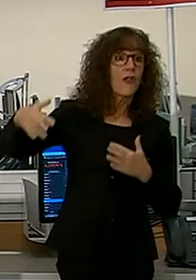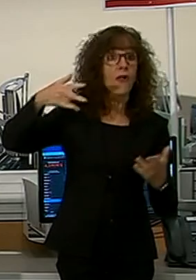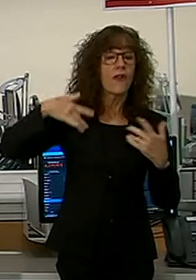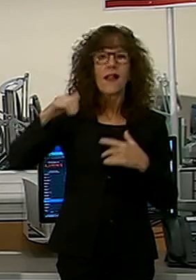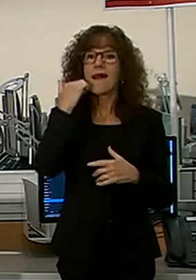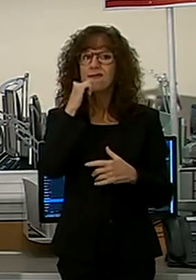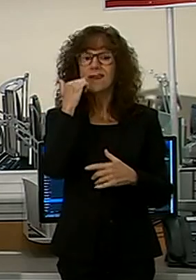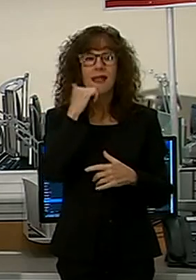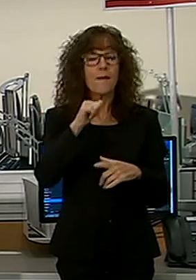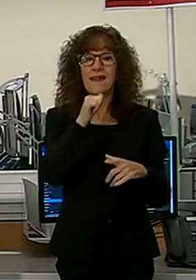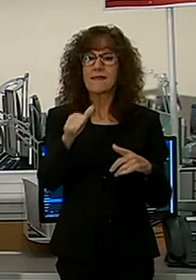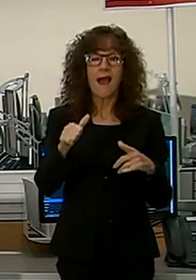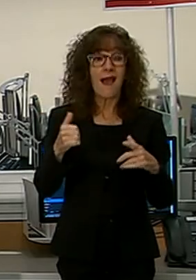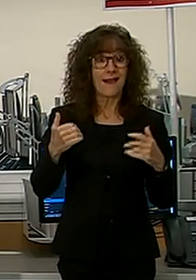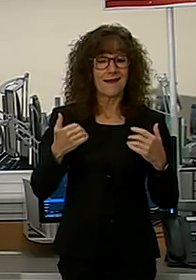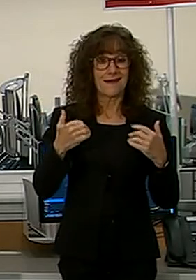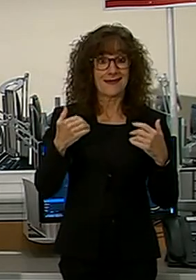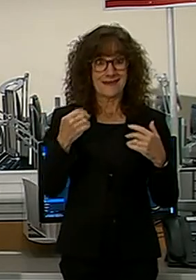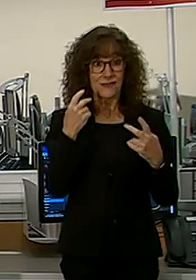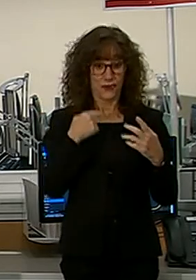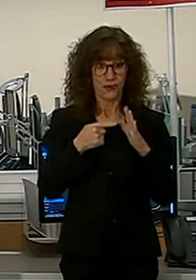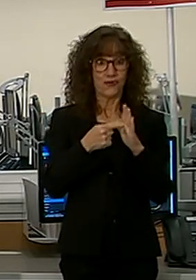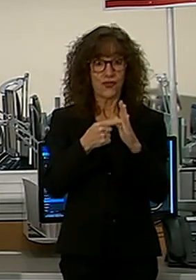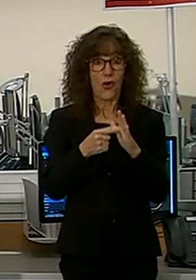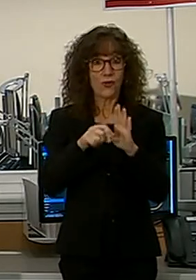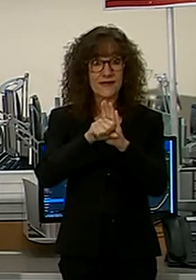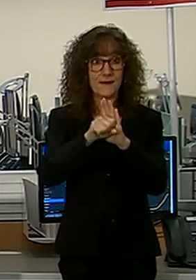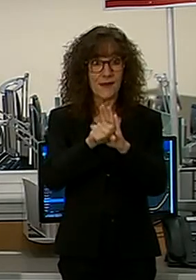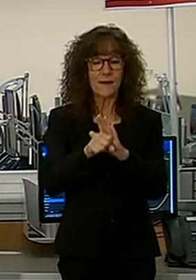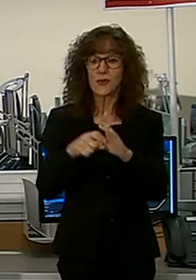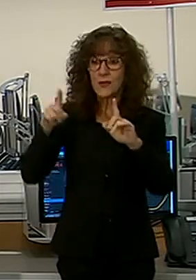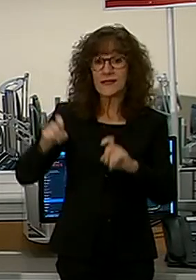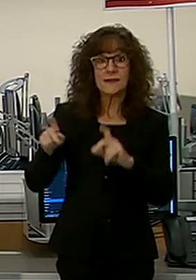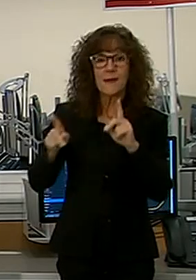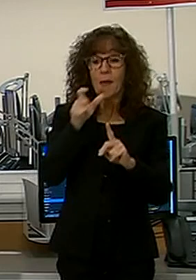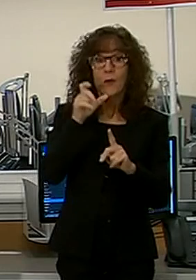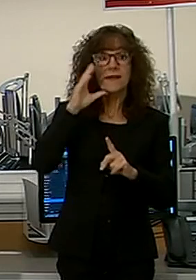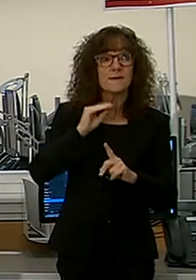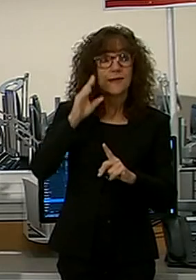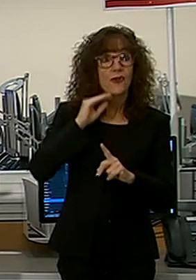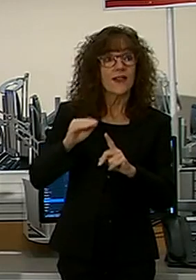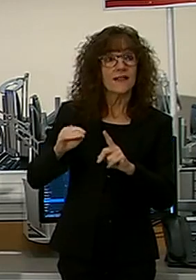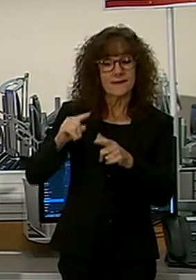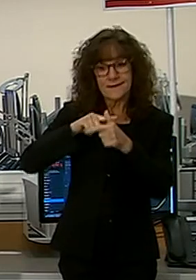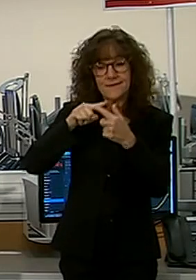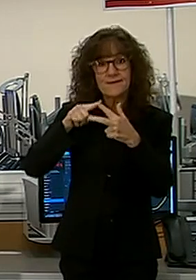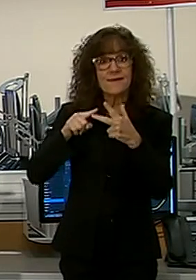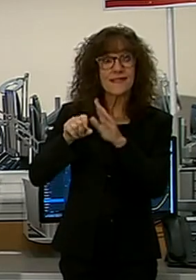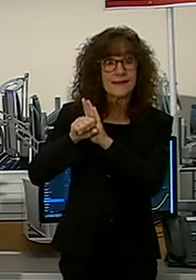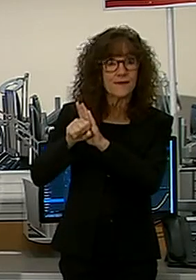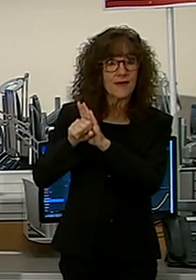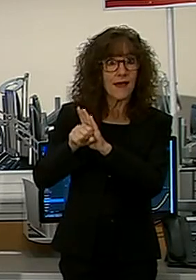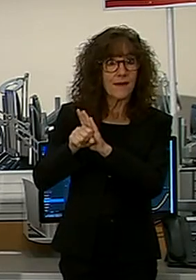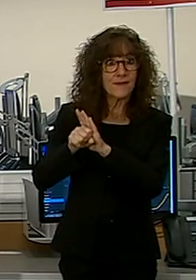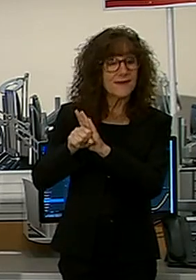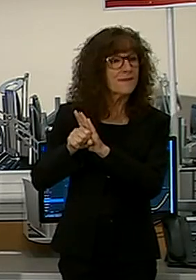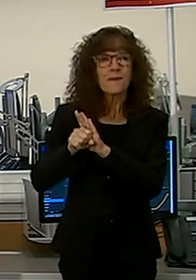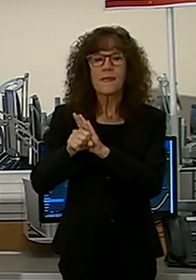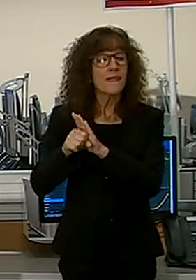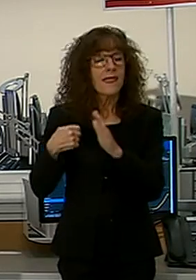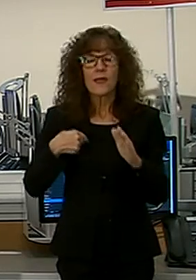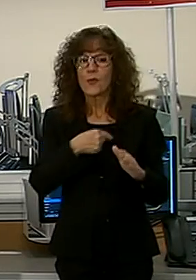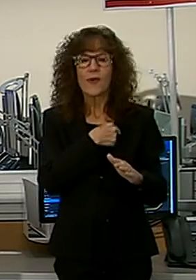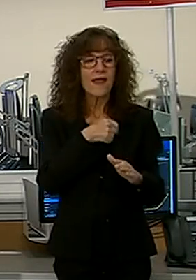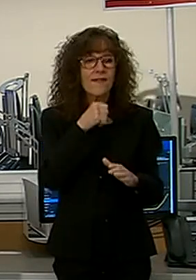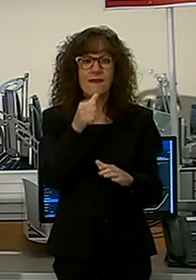day because we test generally individuals who show up with symptoms. That's been what our testing capacity has been. We have not had the